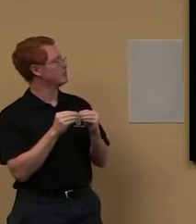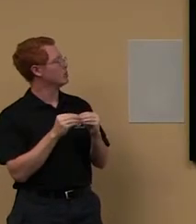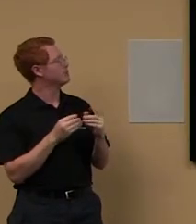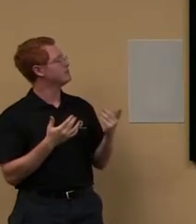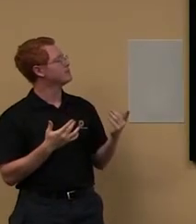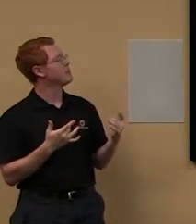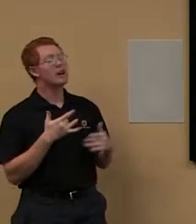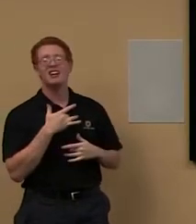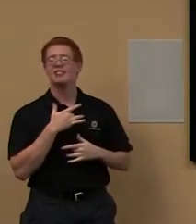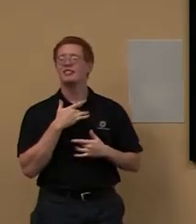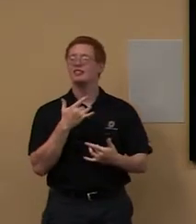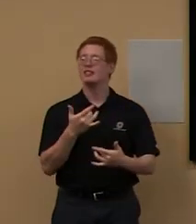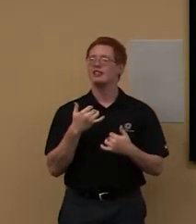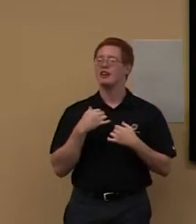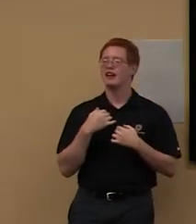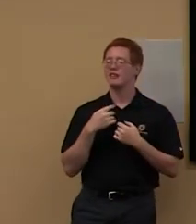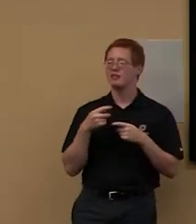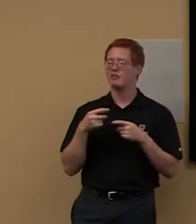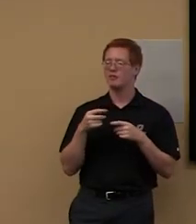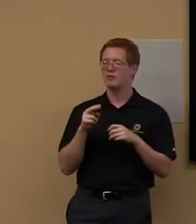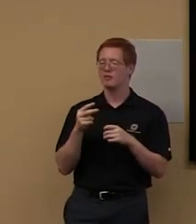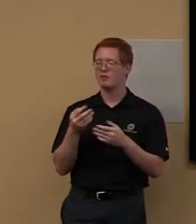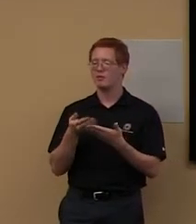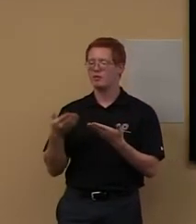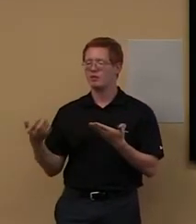new, um, so definitely look at that.